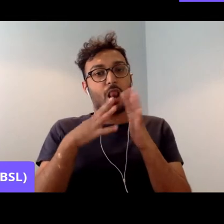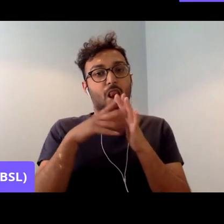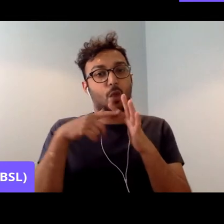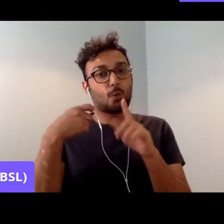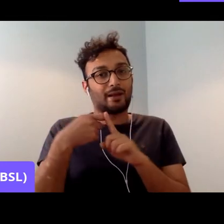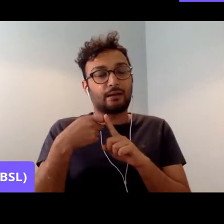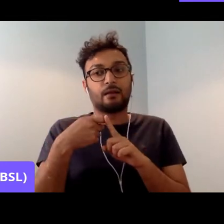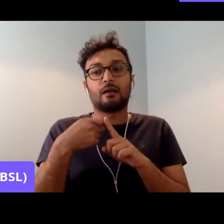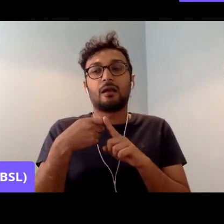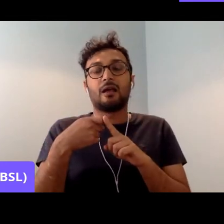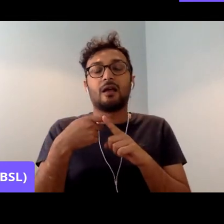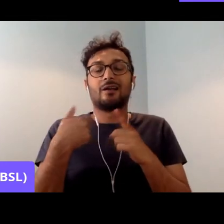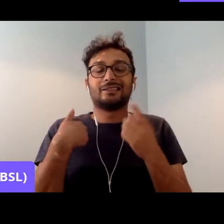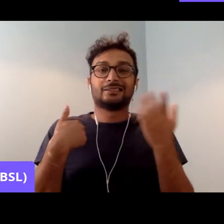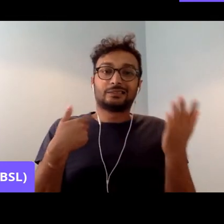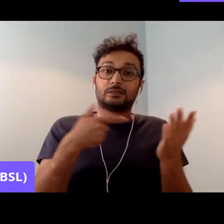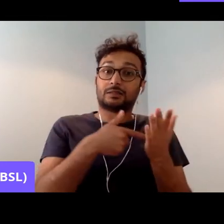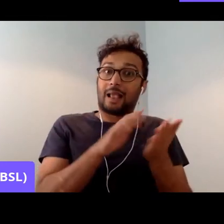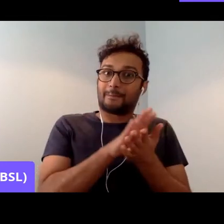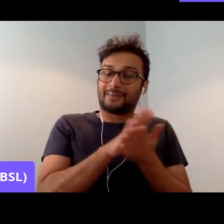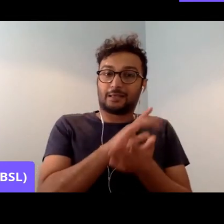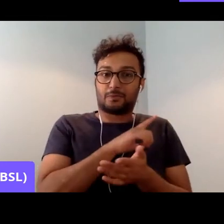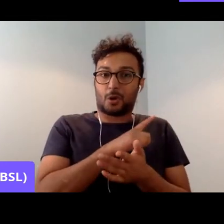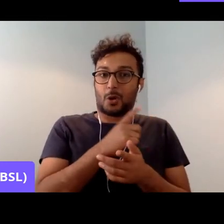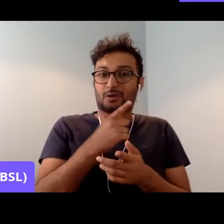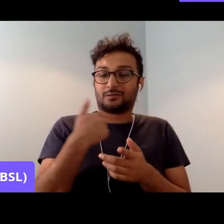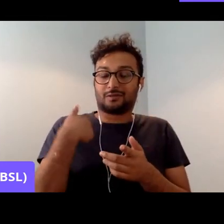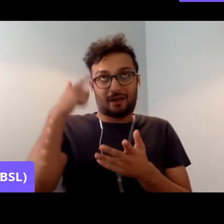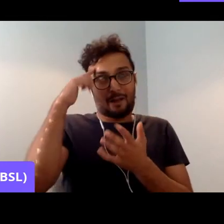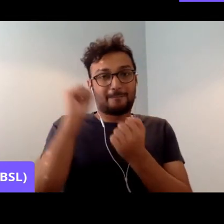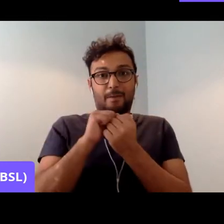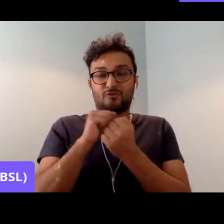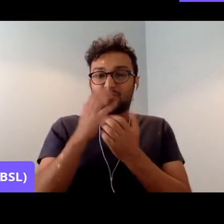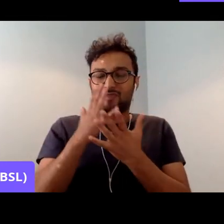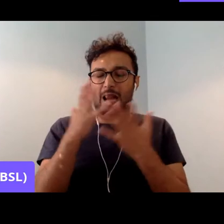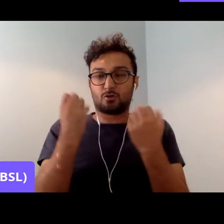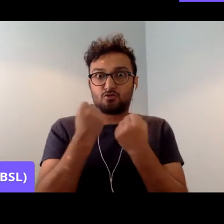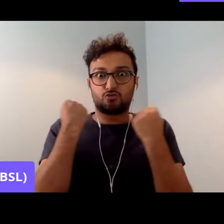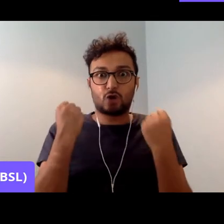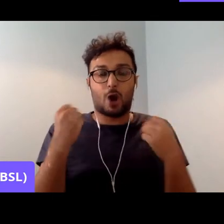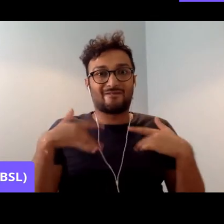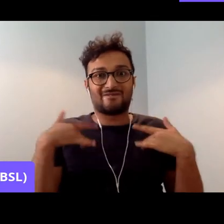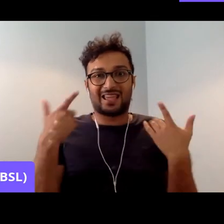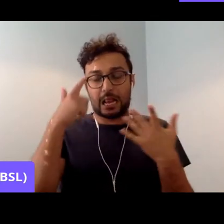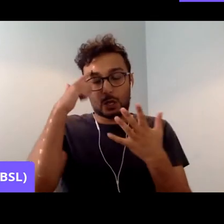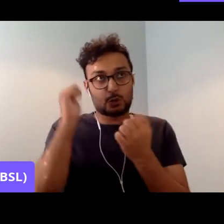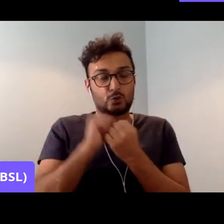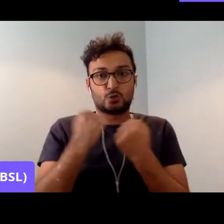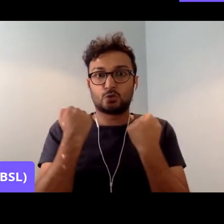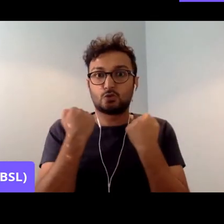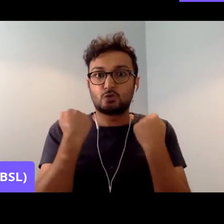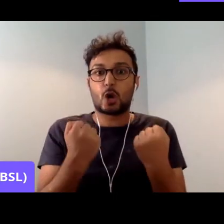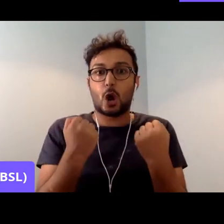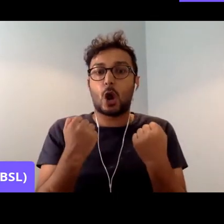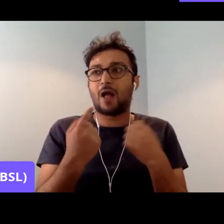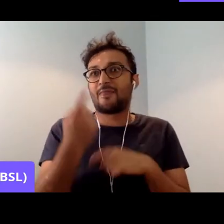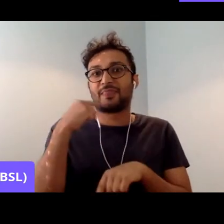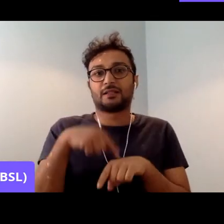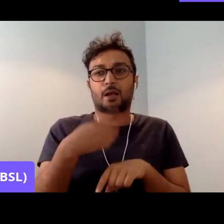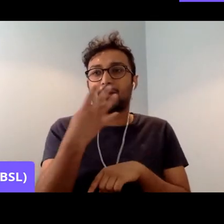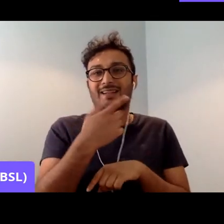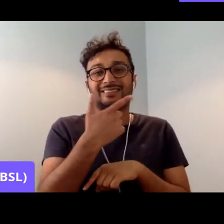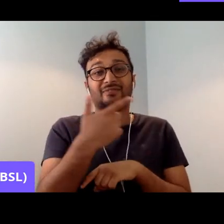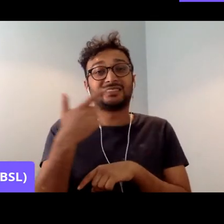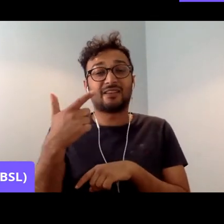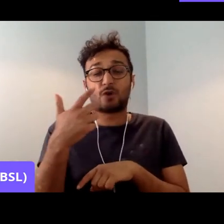evokes those very intense memories. There was, you know, it's a very hot suburb, 1977, and